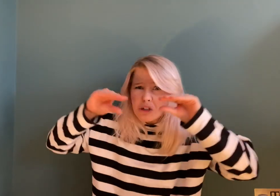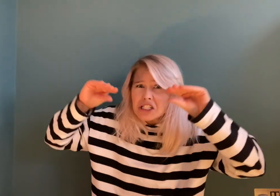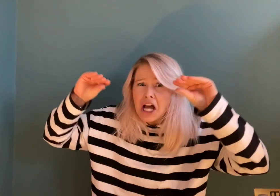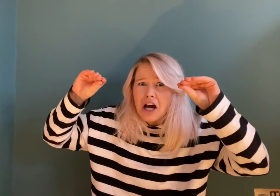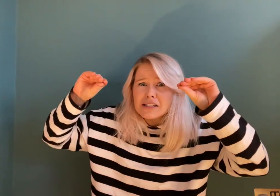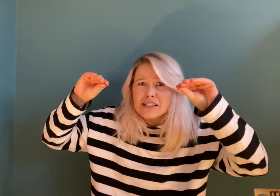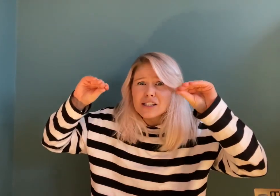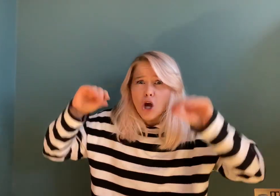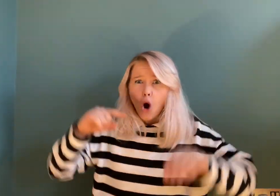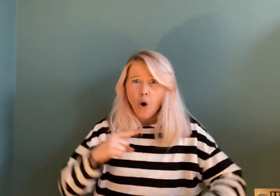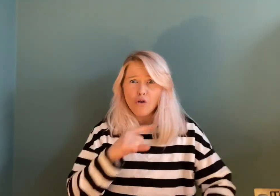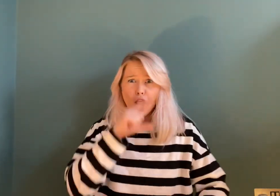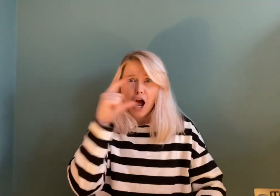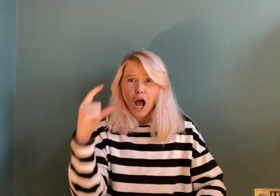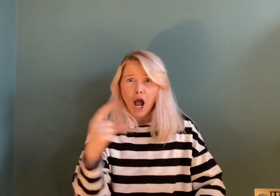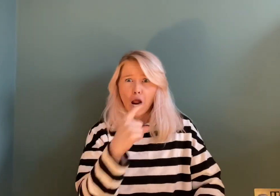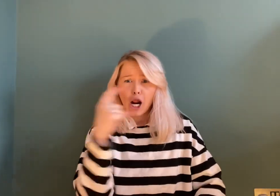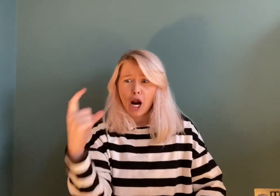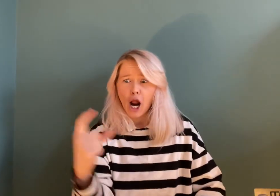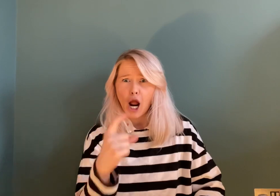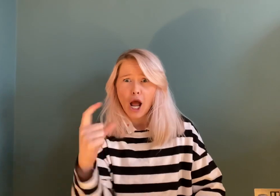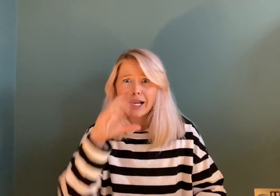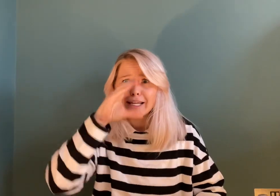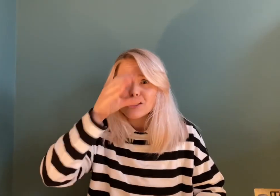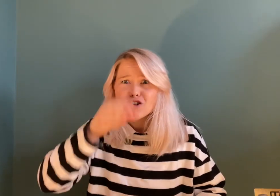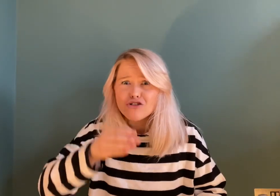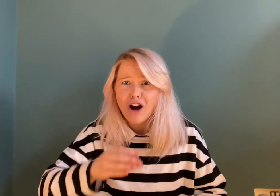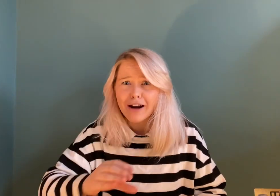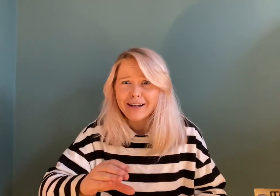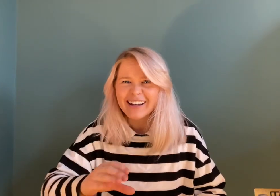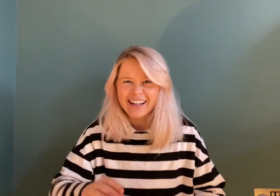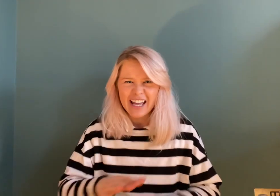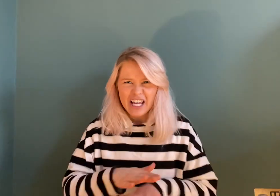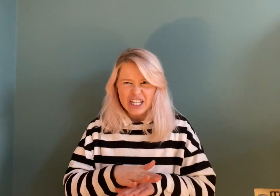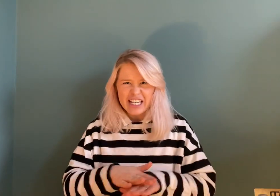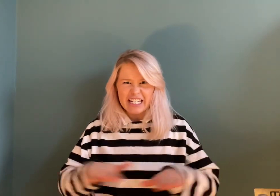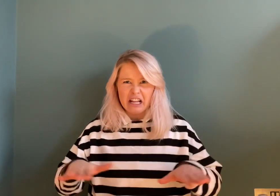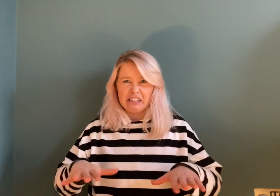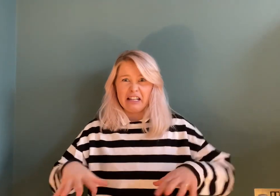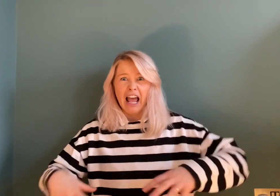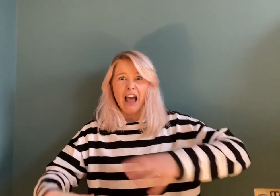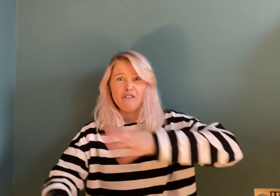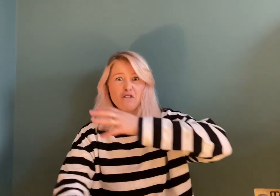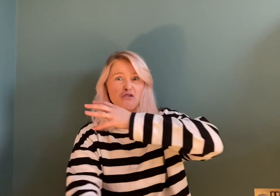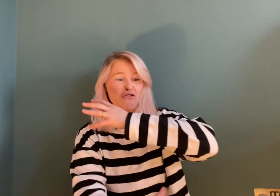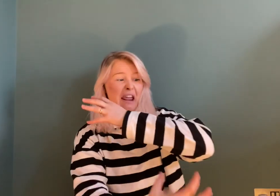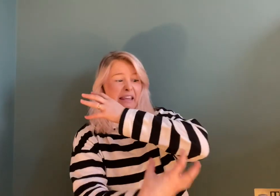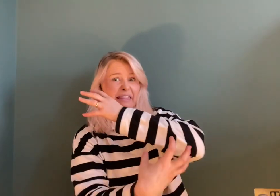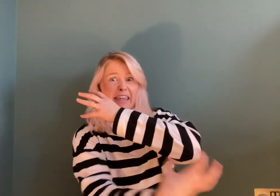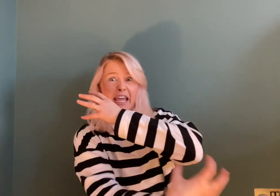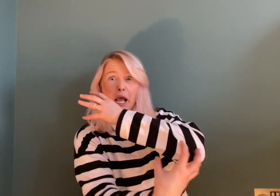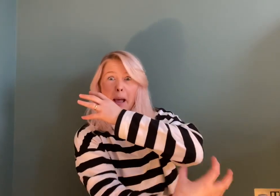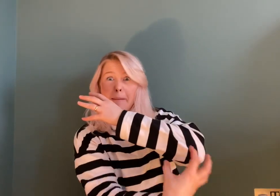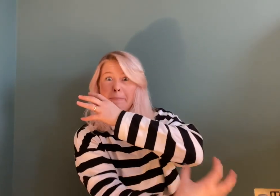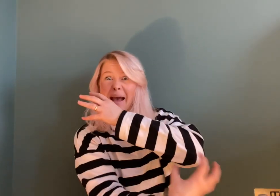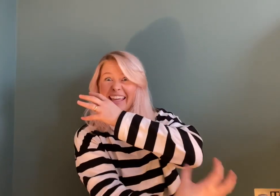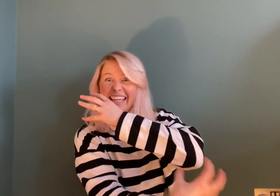tusks or a curly trunk. She doesn't have great thick baggy